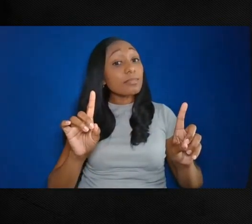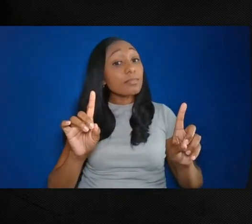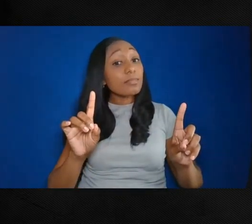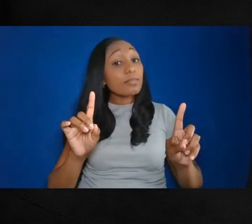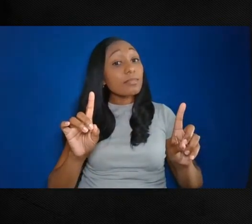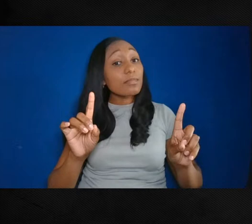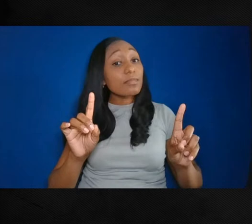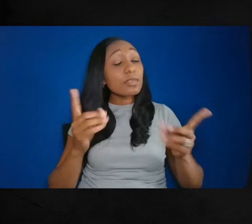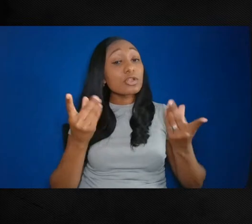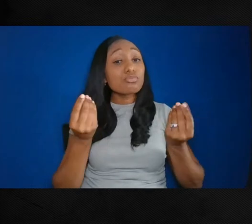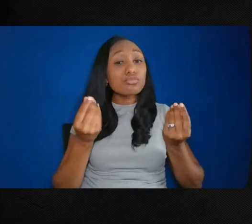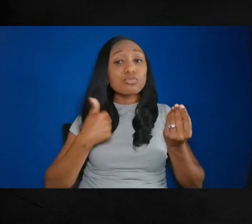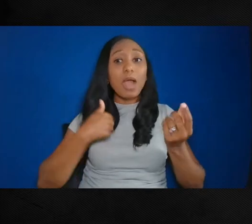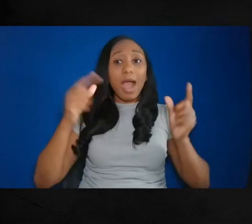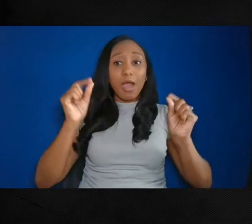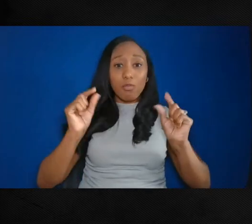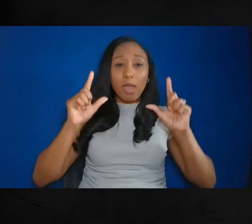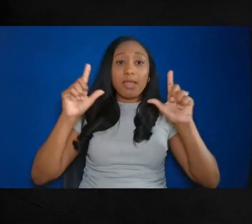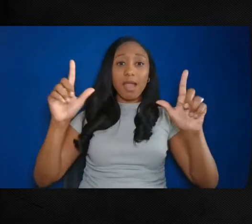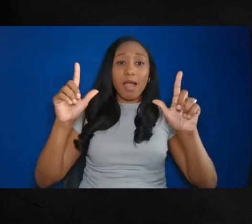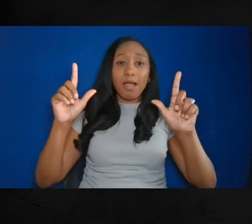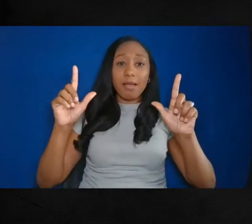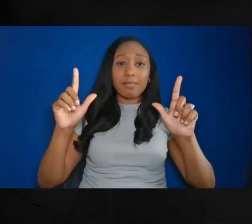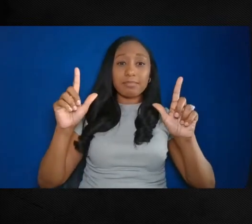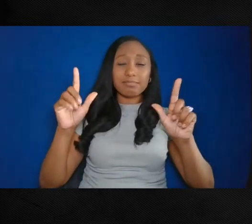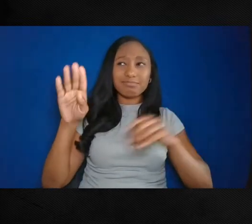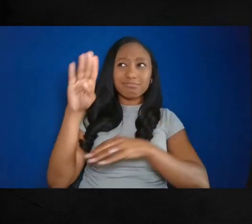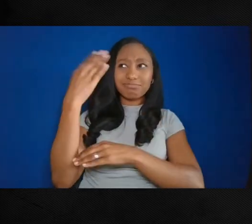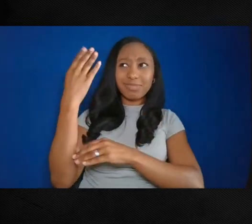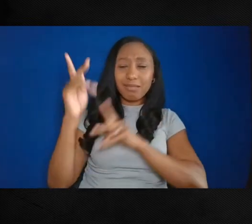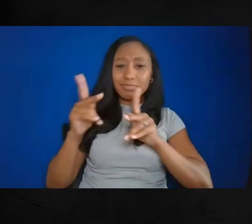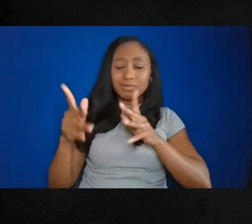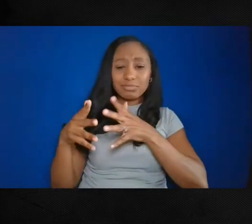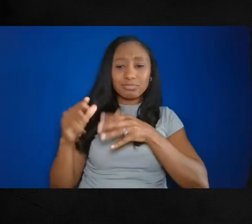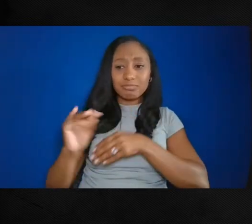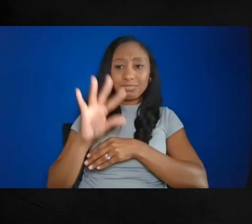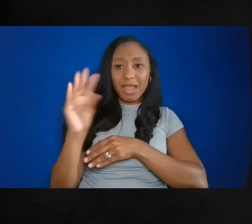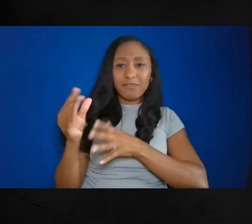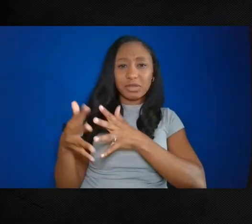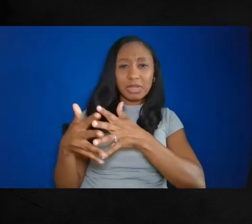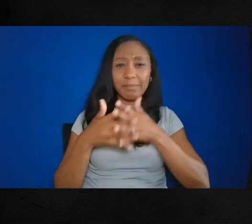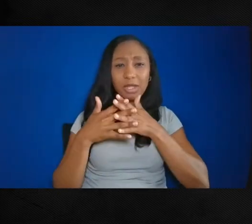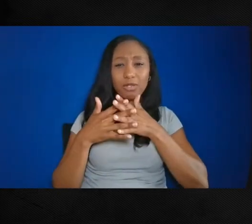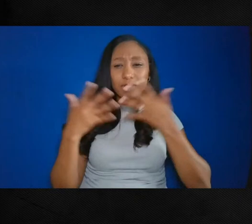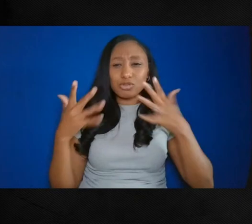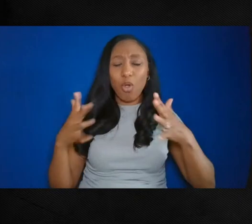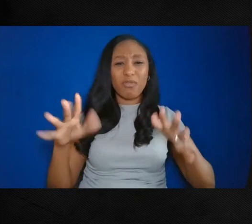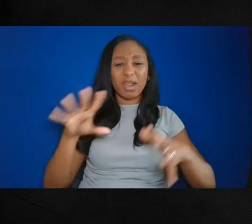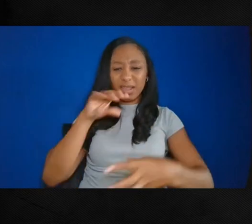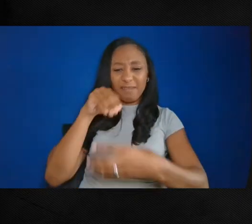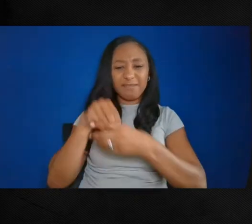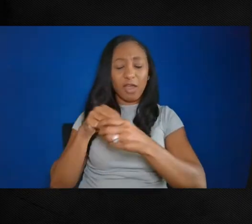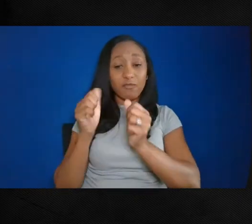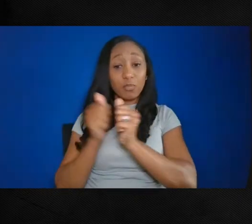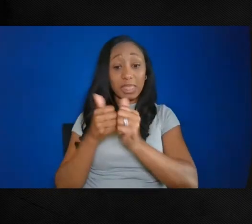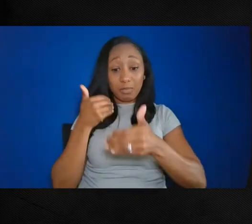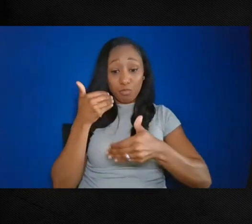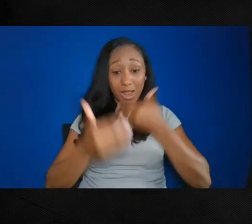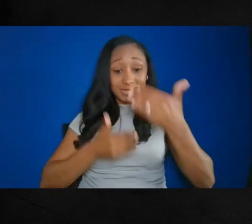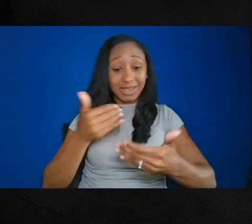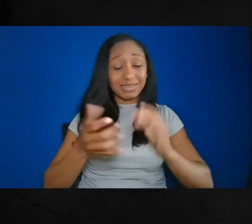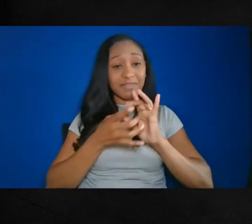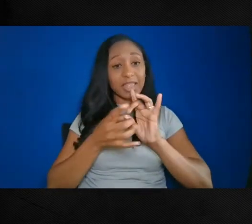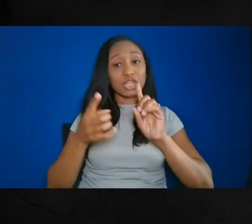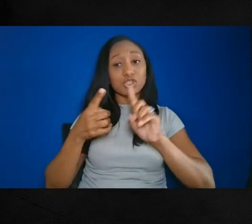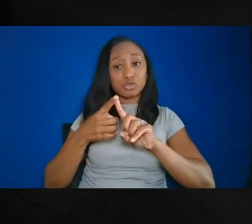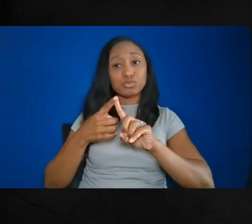because African Americans have been involved in all aspects of the maritime and seafood processing industry, but